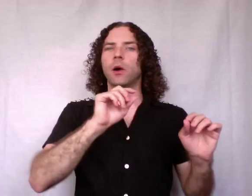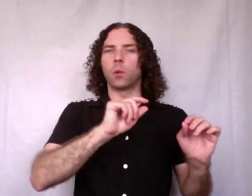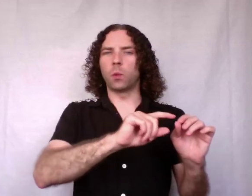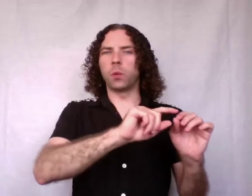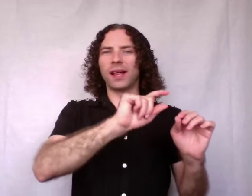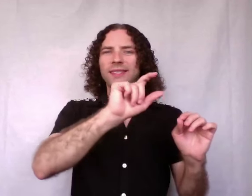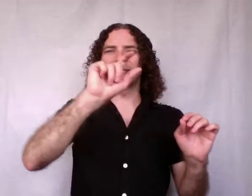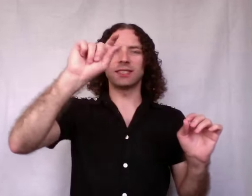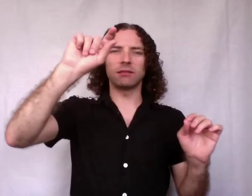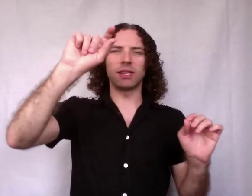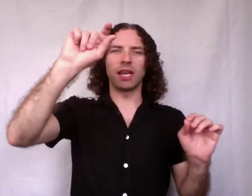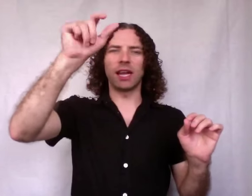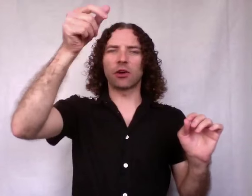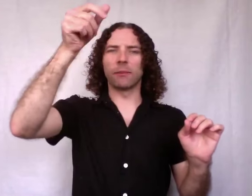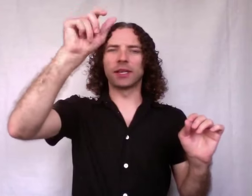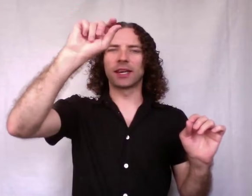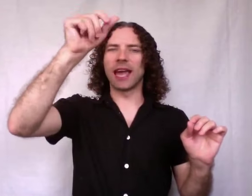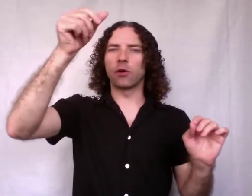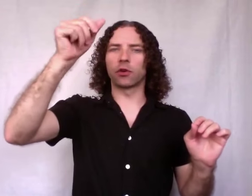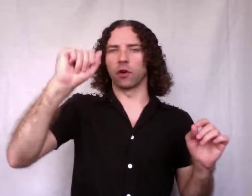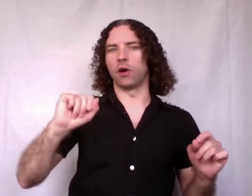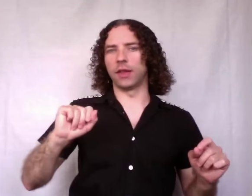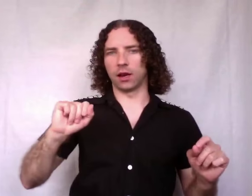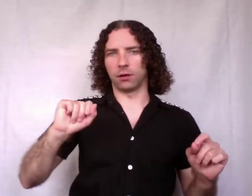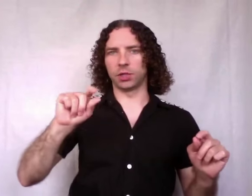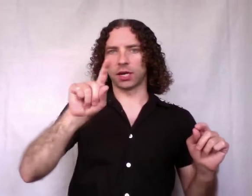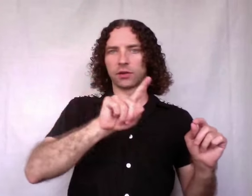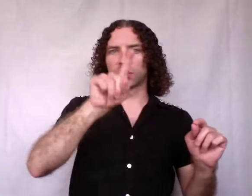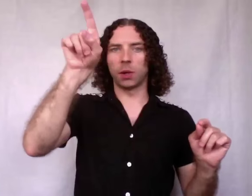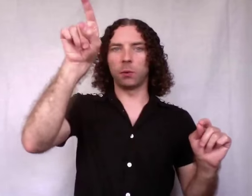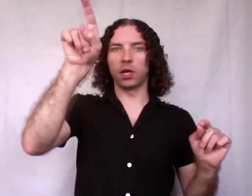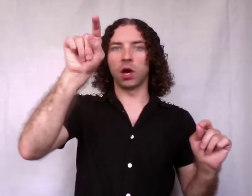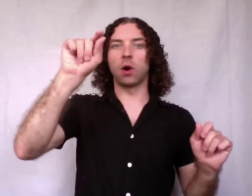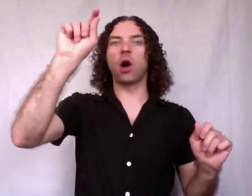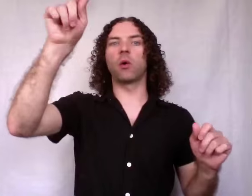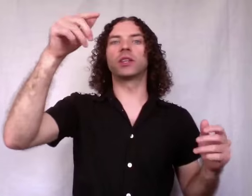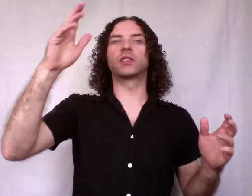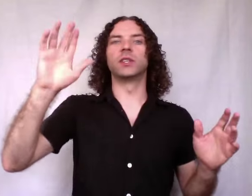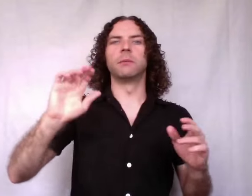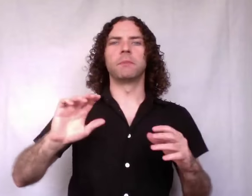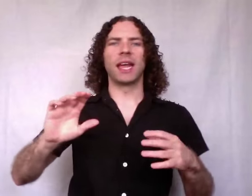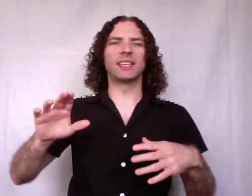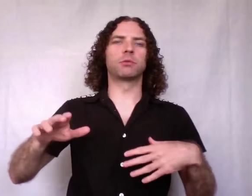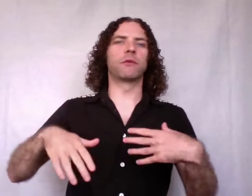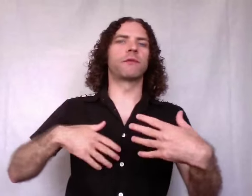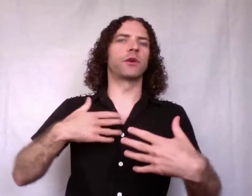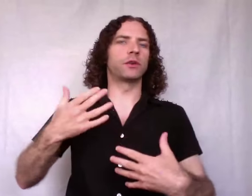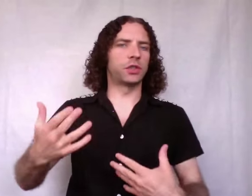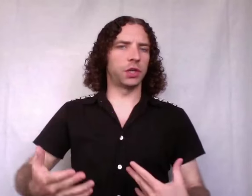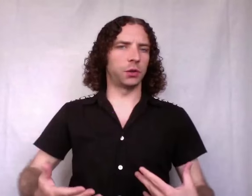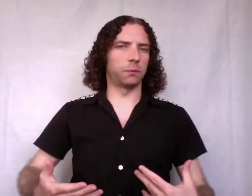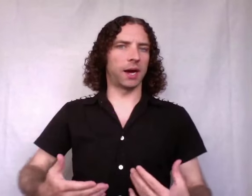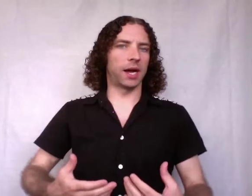let's increment a counter on that object. So, we know, oh, it's referred to by